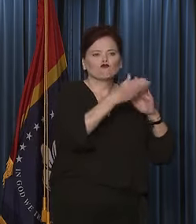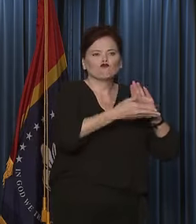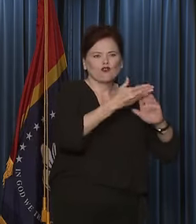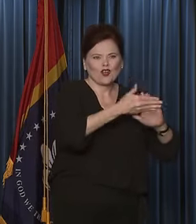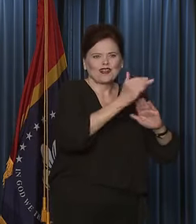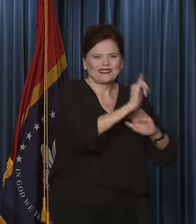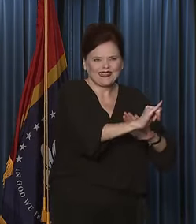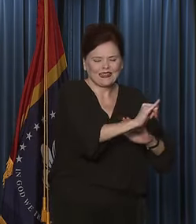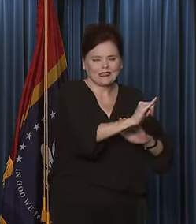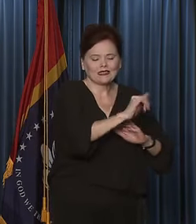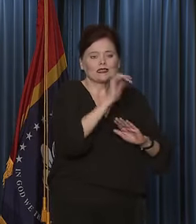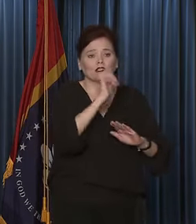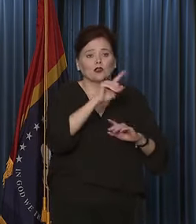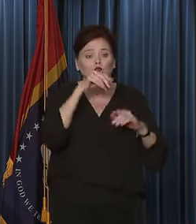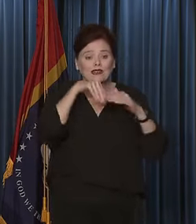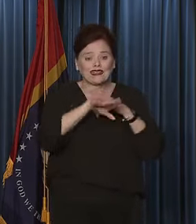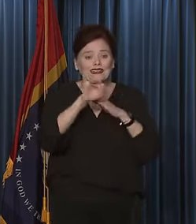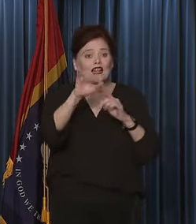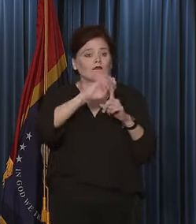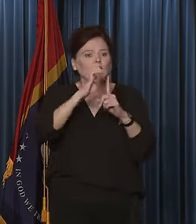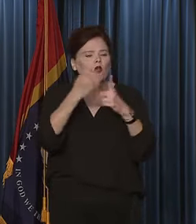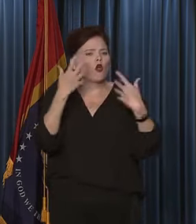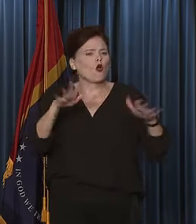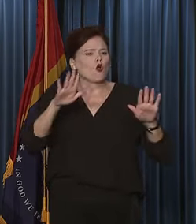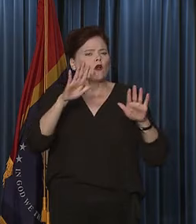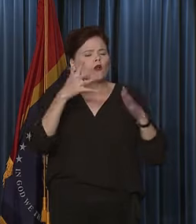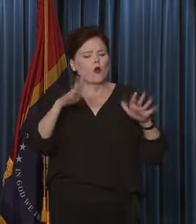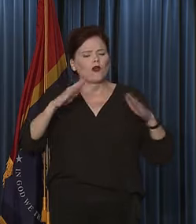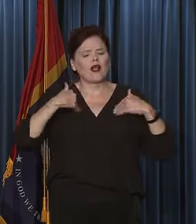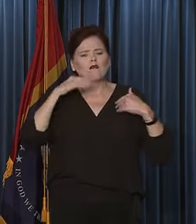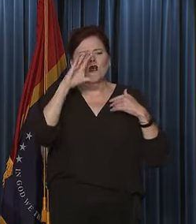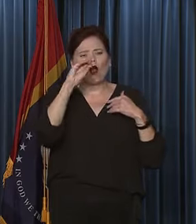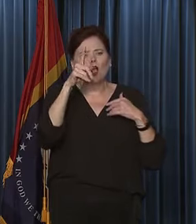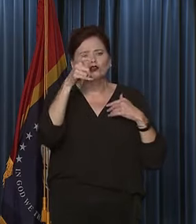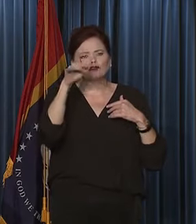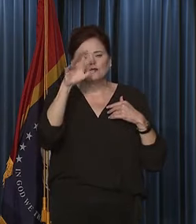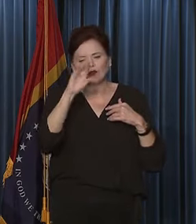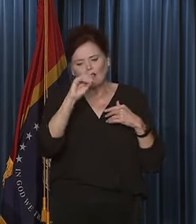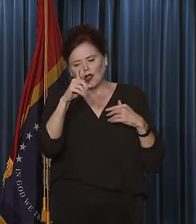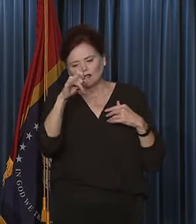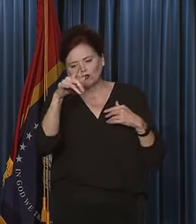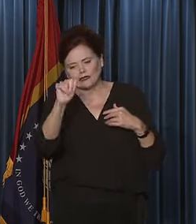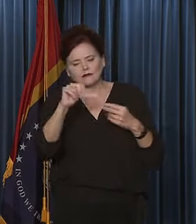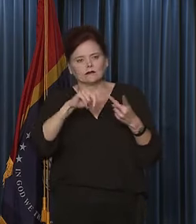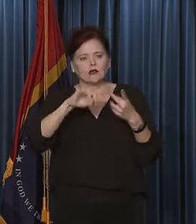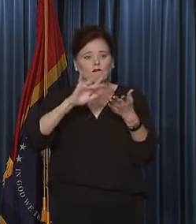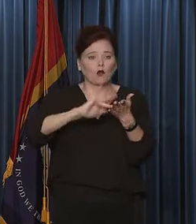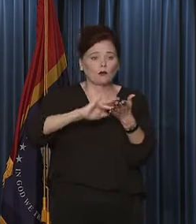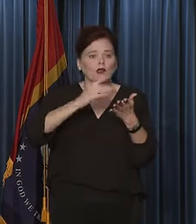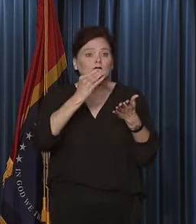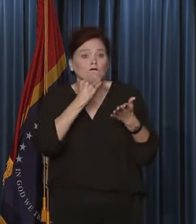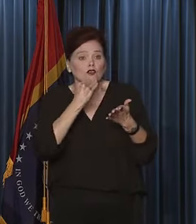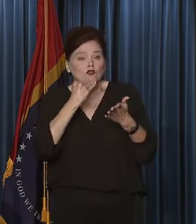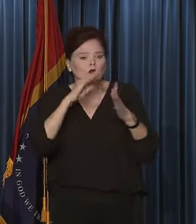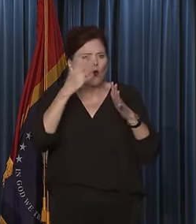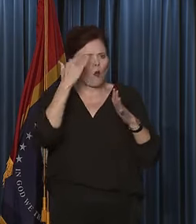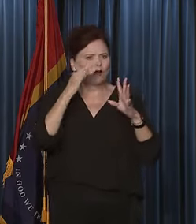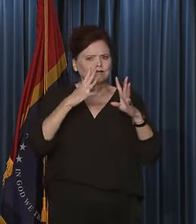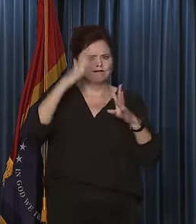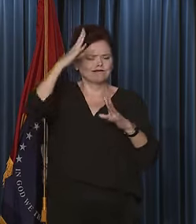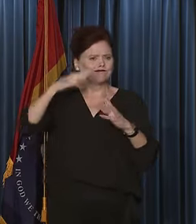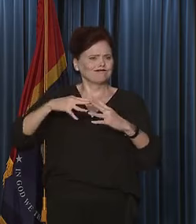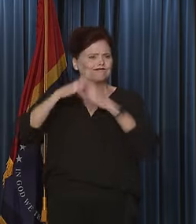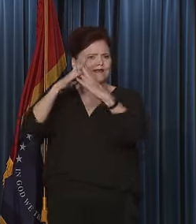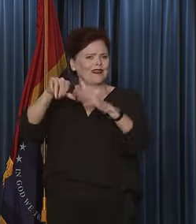environment that already has oxygen flow that's needed, already has all the services in there, whether it's food, pharmacies, everything else. Why create another